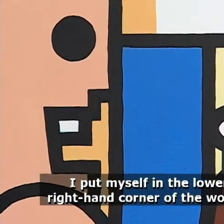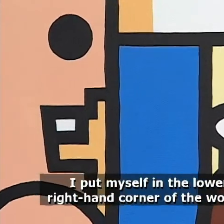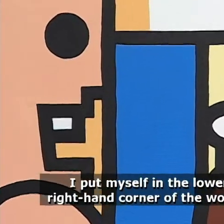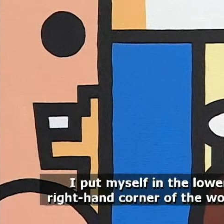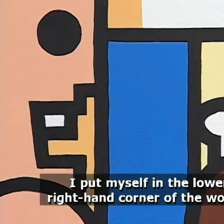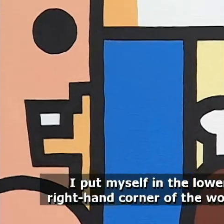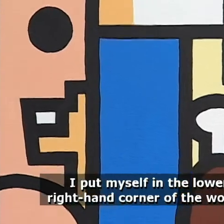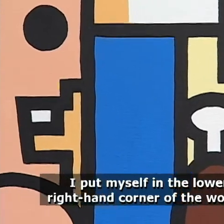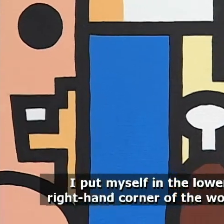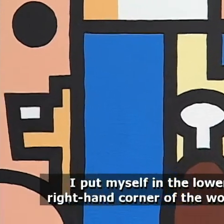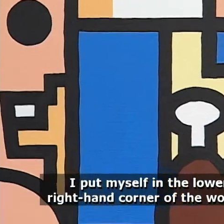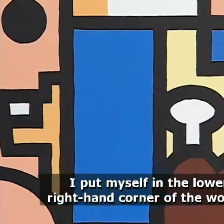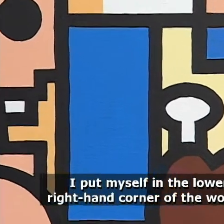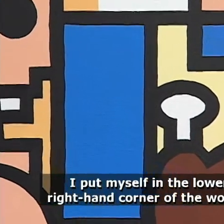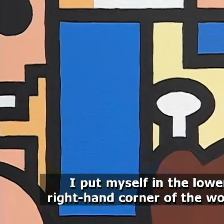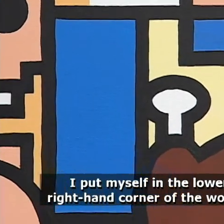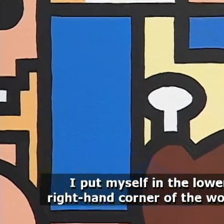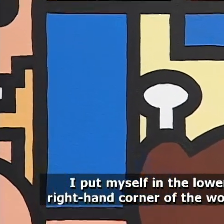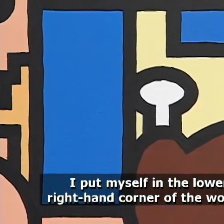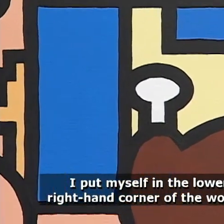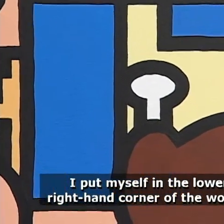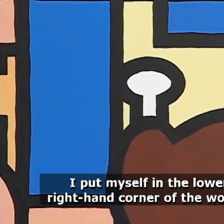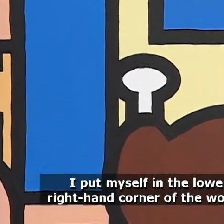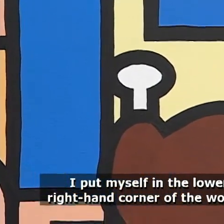I put myself in the lower right-hand corner of the work.